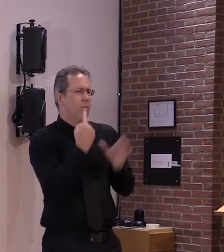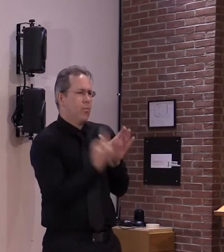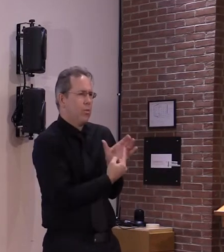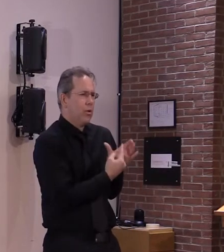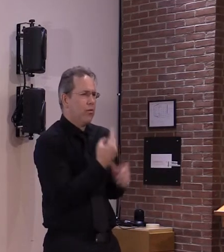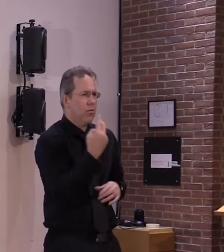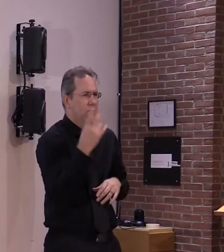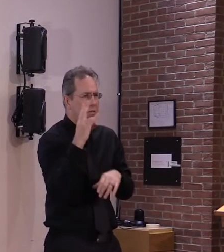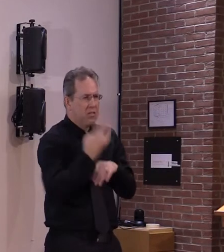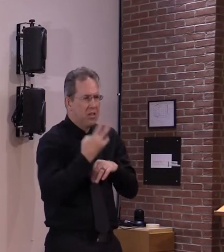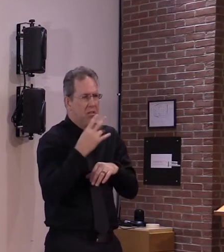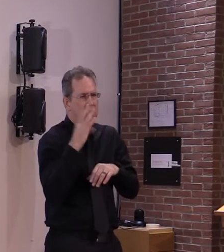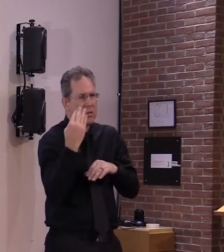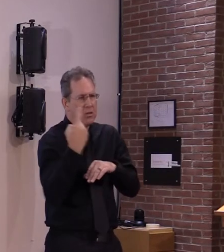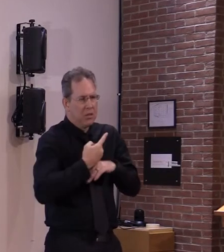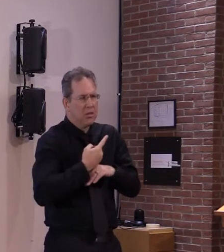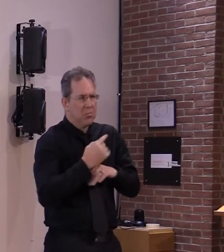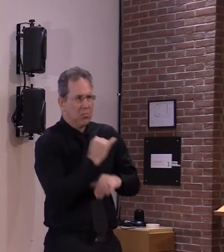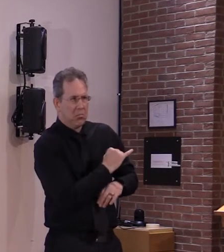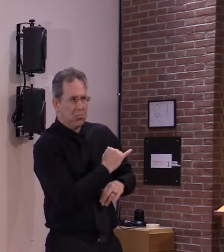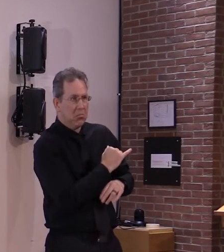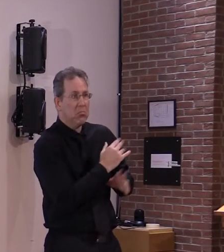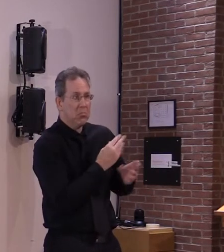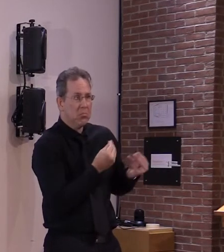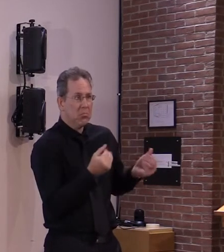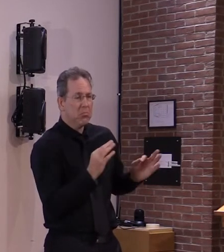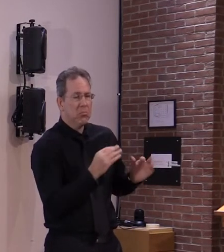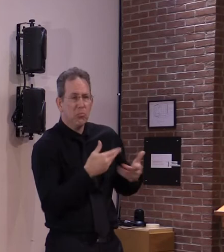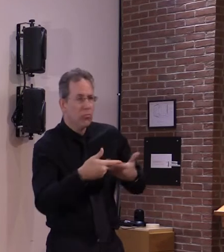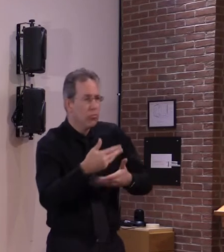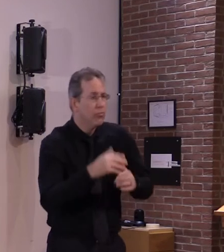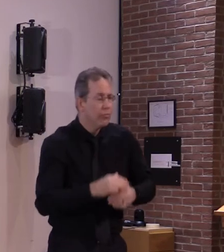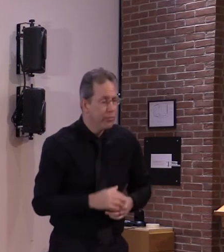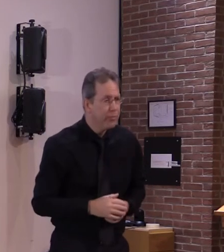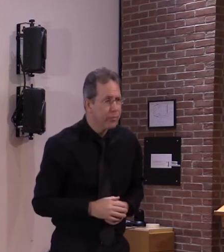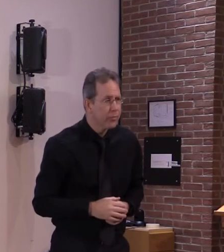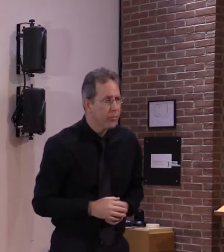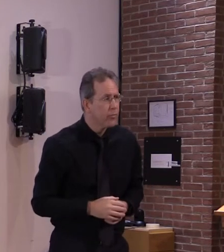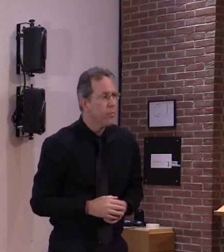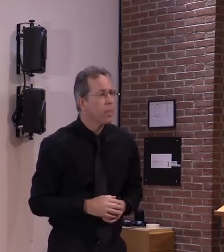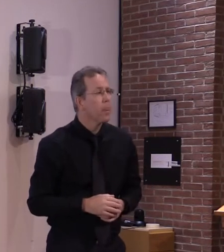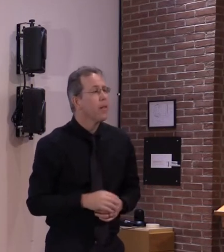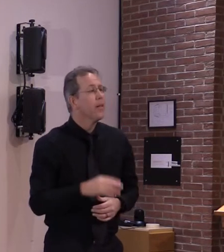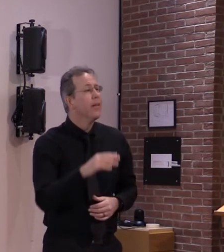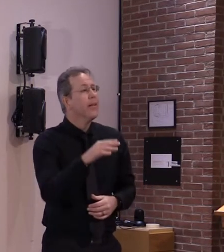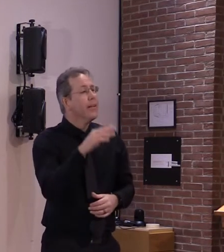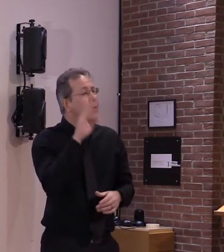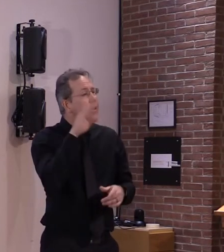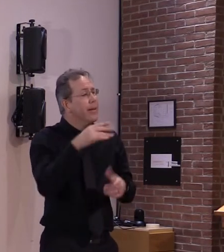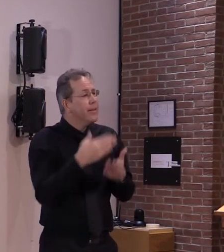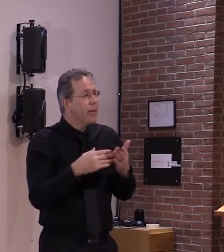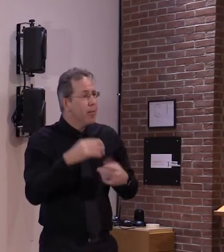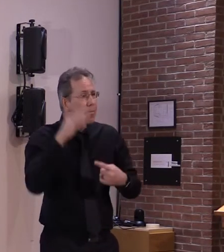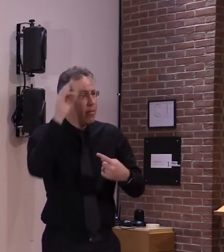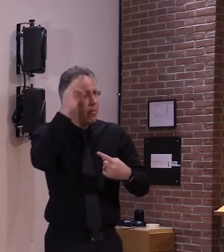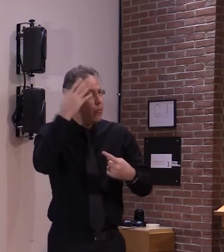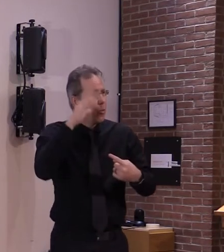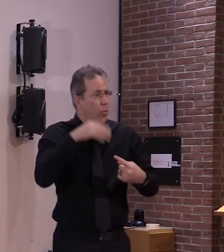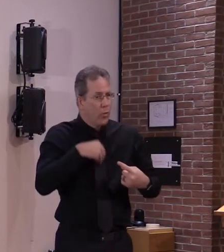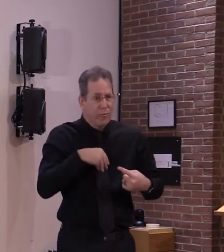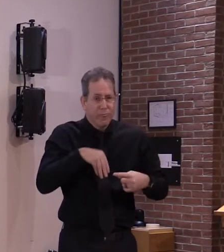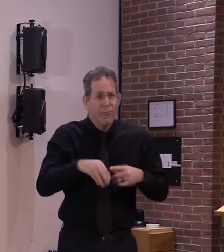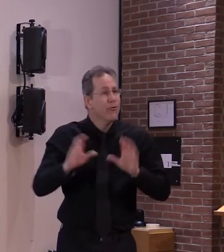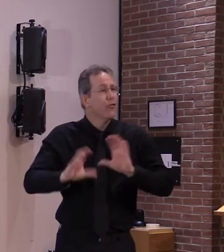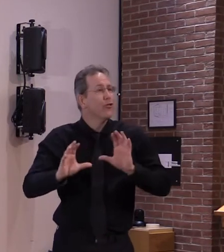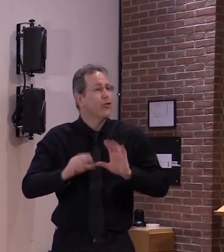periods to make sure that you've not only passed the peak but you've reached a period where there are no new infections so it does take